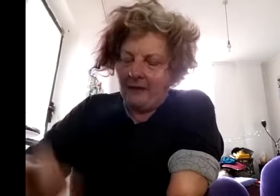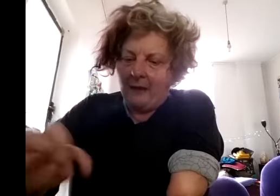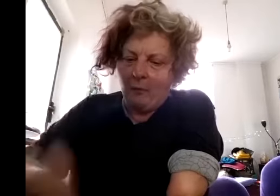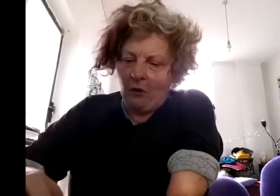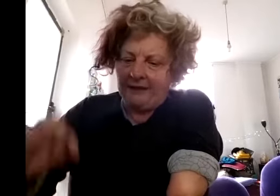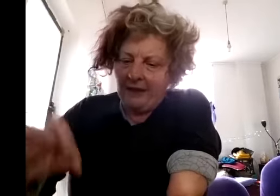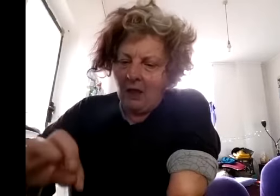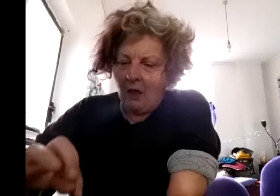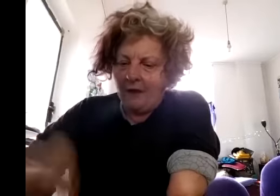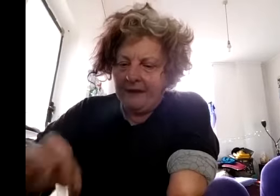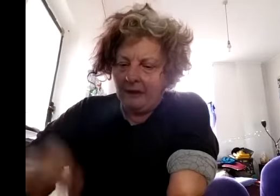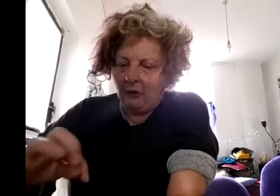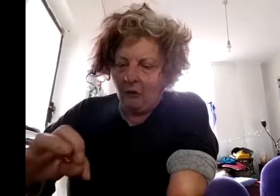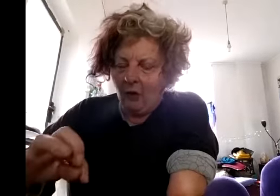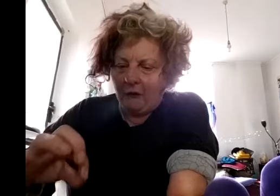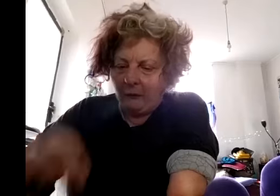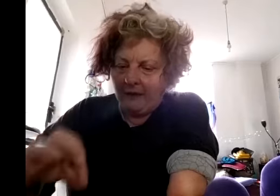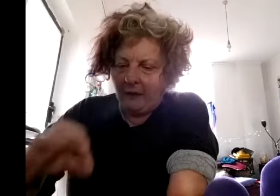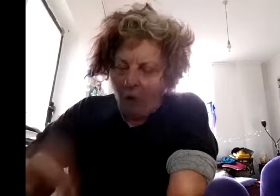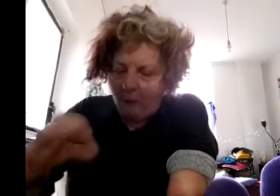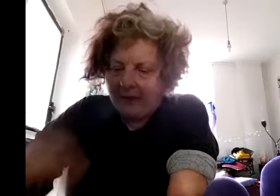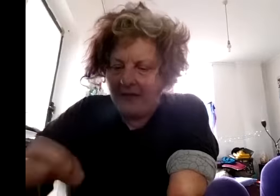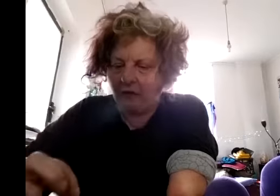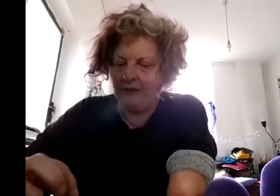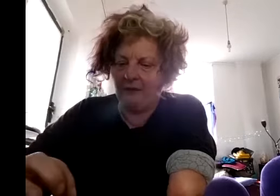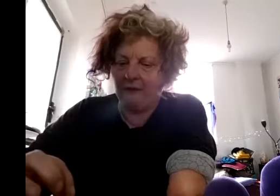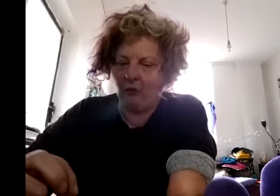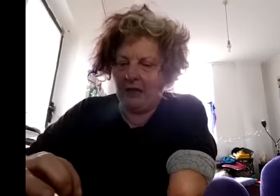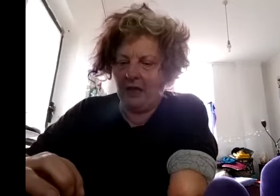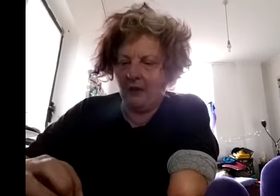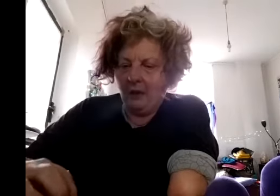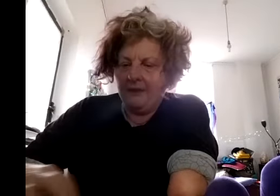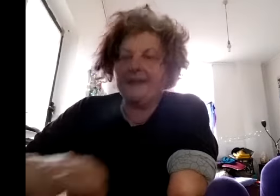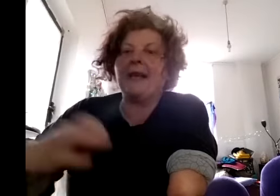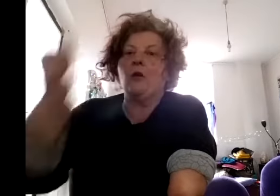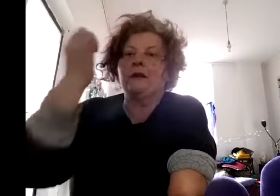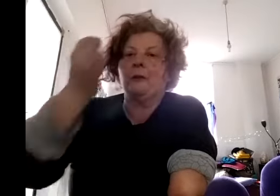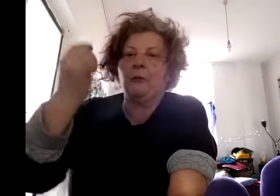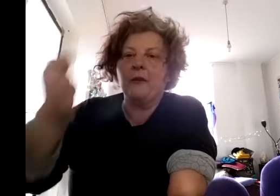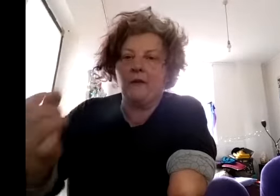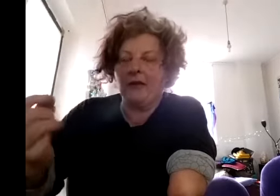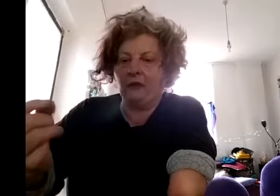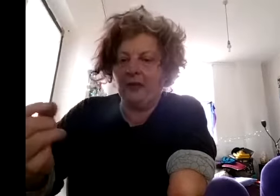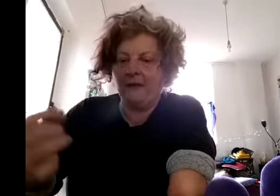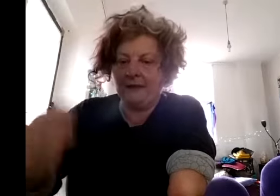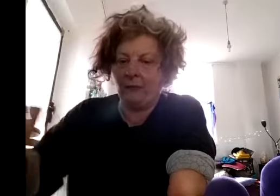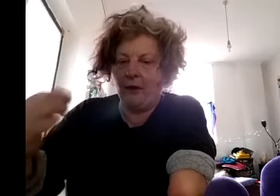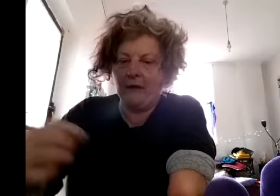that point i think i think one of the complications of looking at say a word like privilege and this is what i found